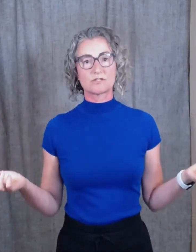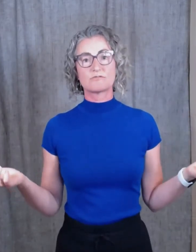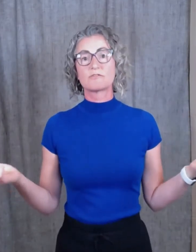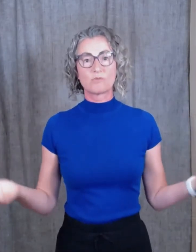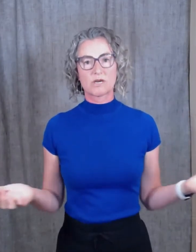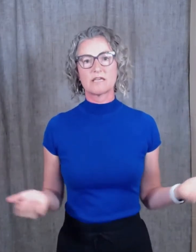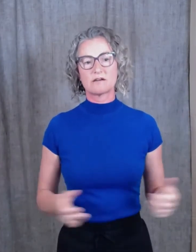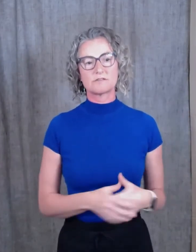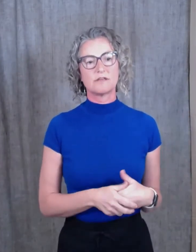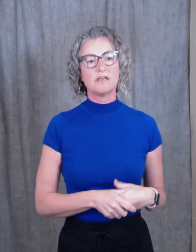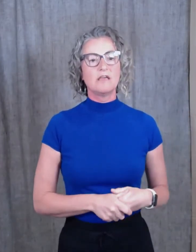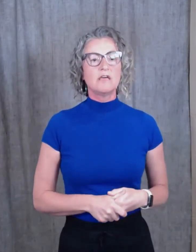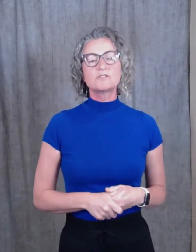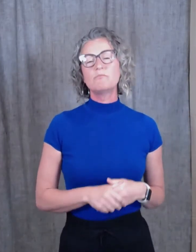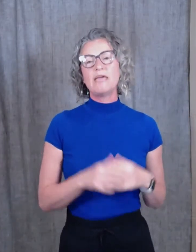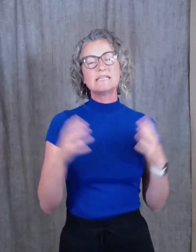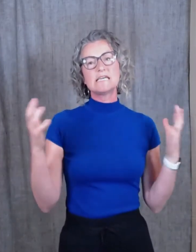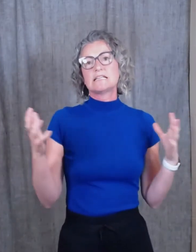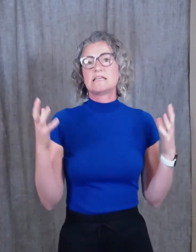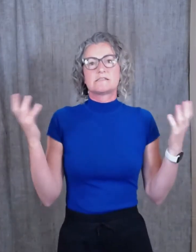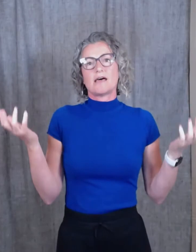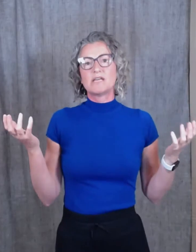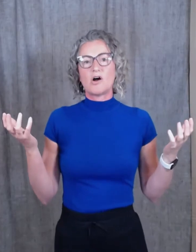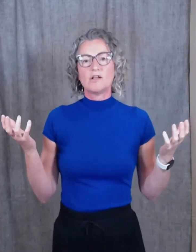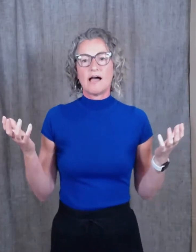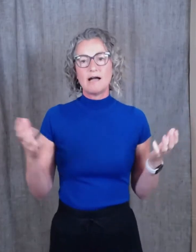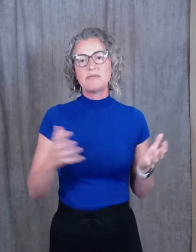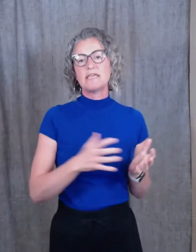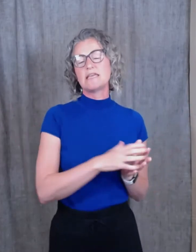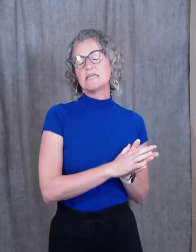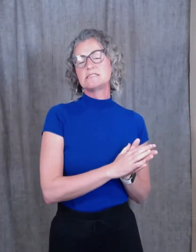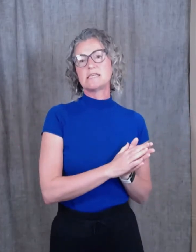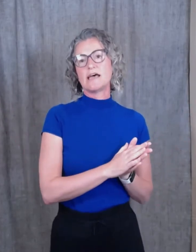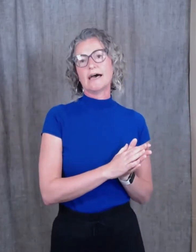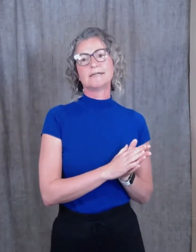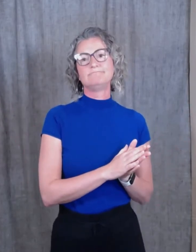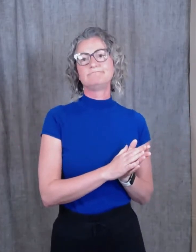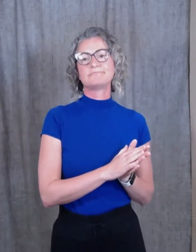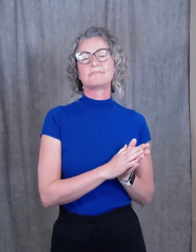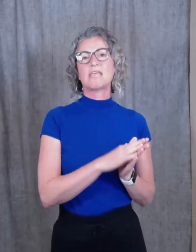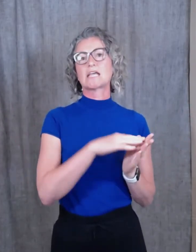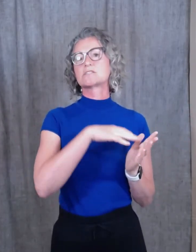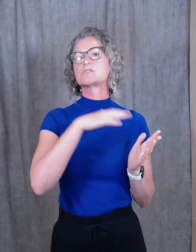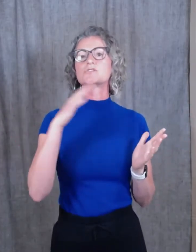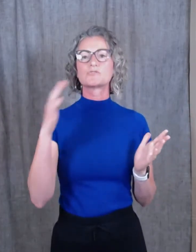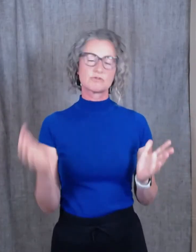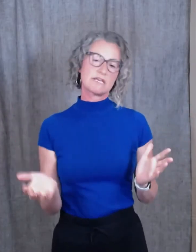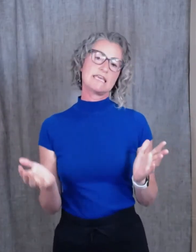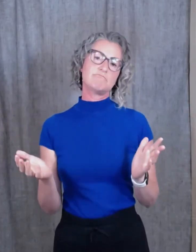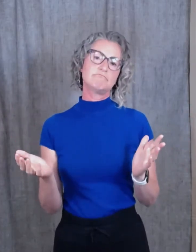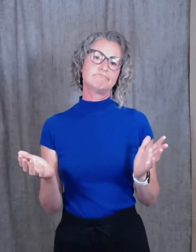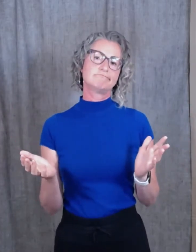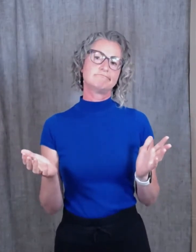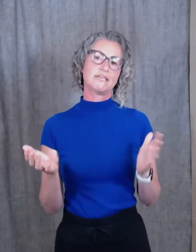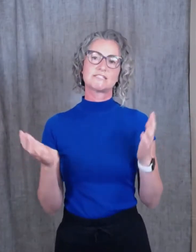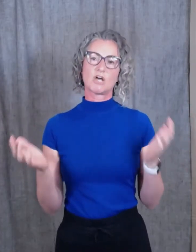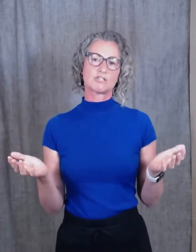for 40 years. So basically, to sum it all up, it is extreme exhaustion.